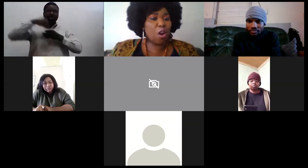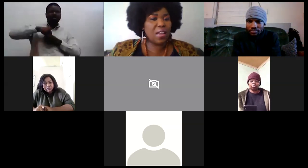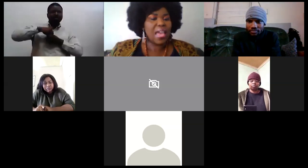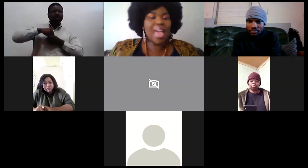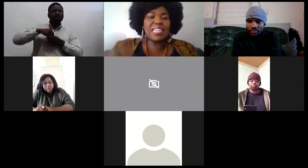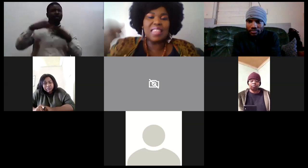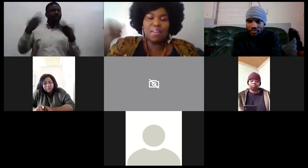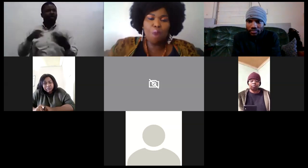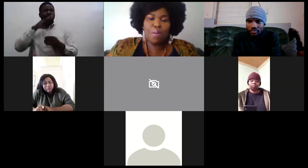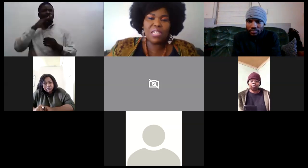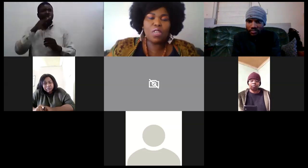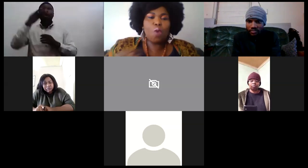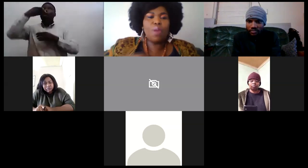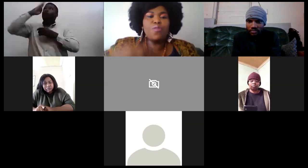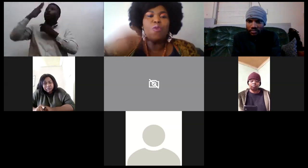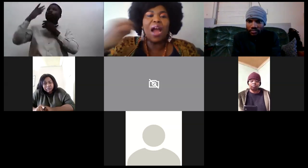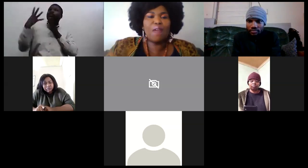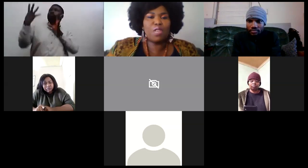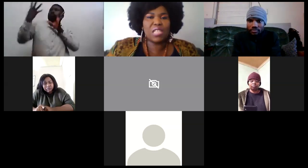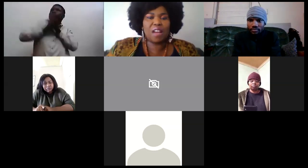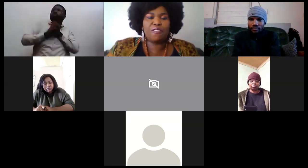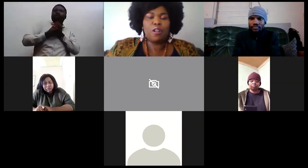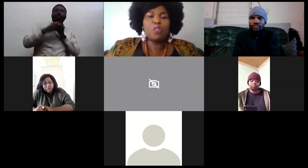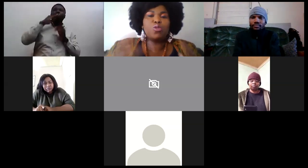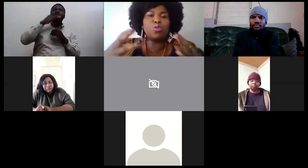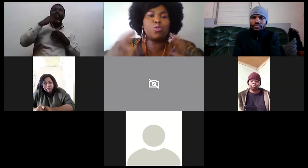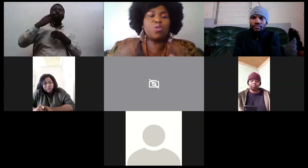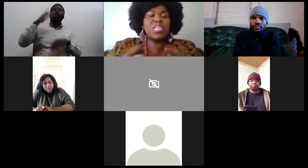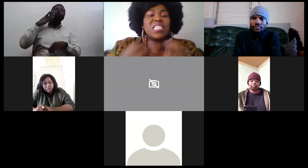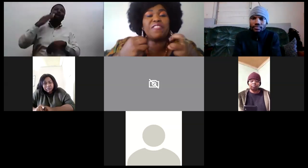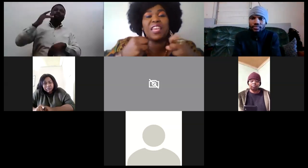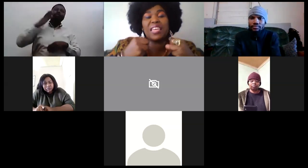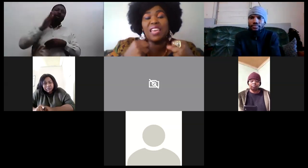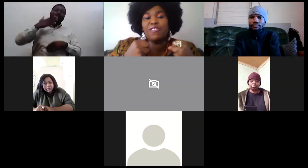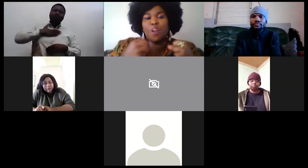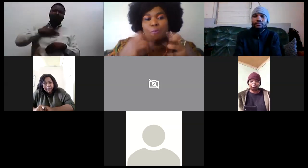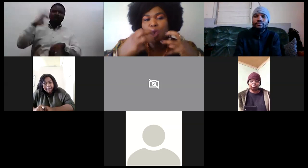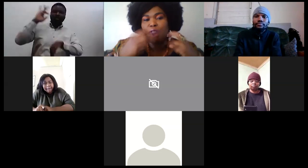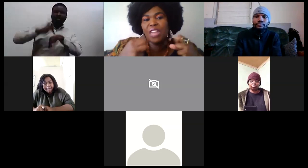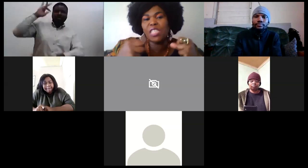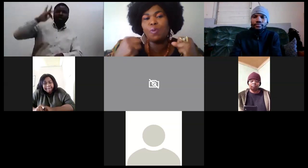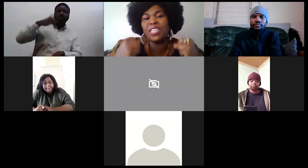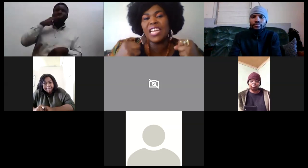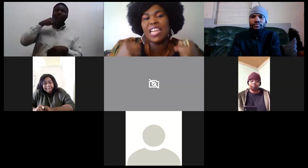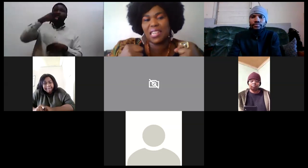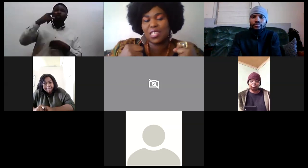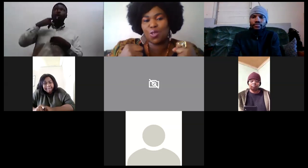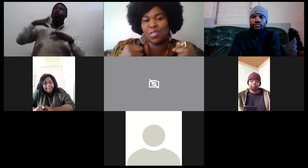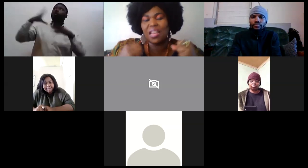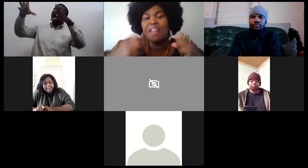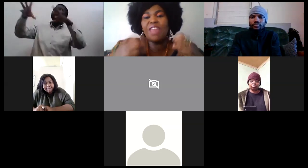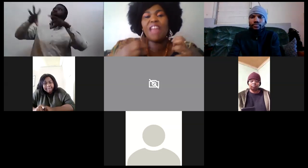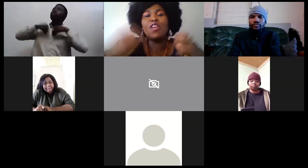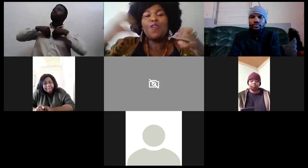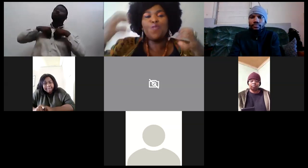us all and in that moment when you allow yourself to to to receive the gift of that spontaneous gratitude